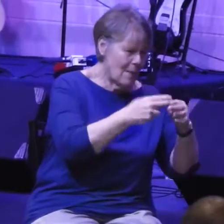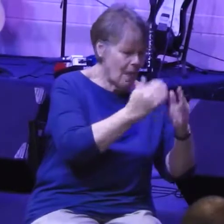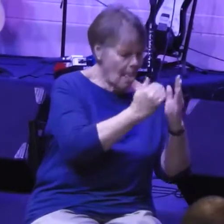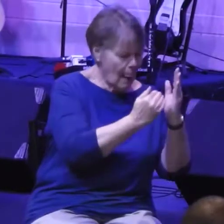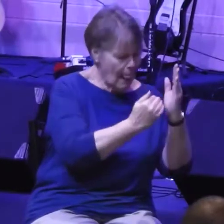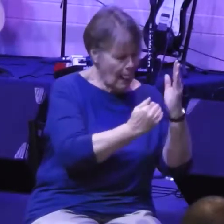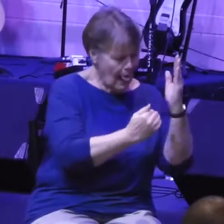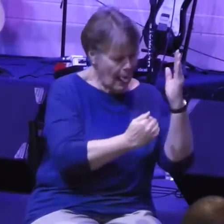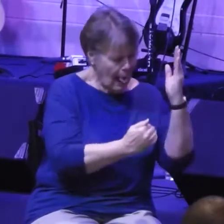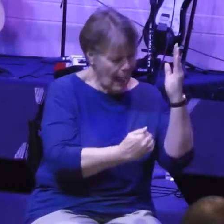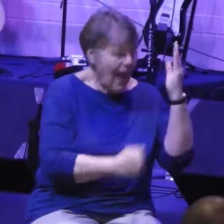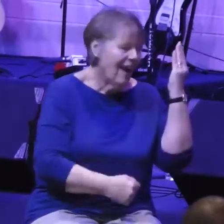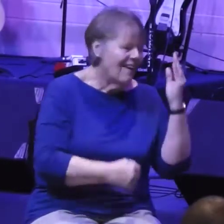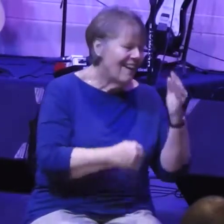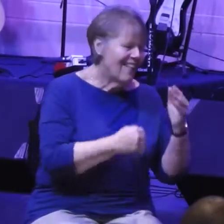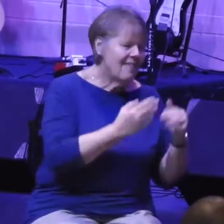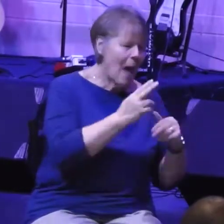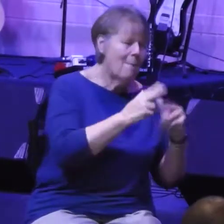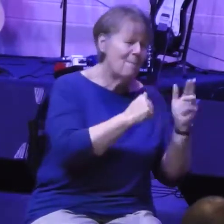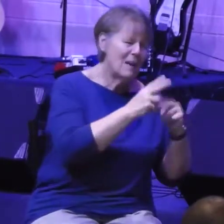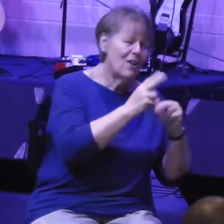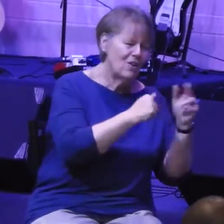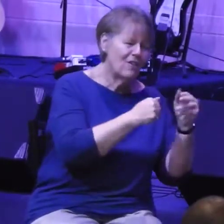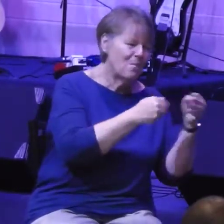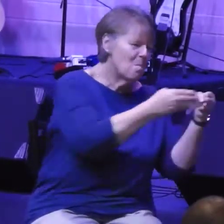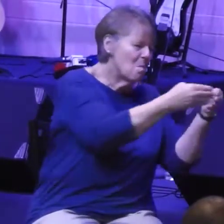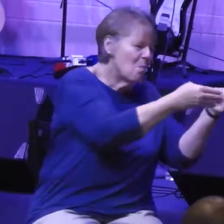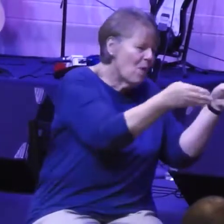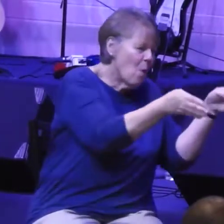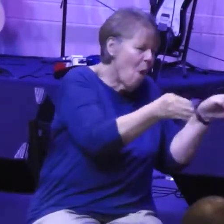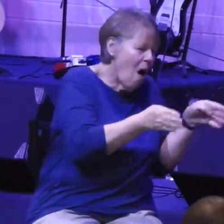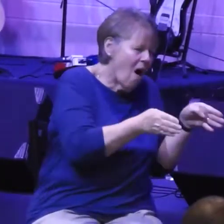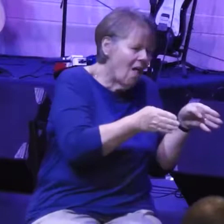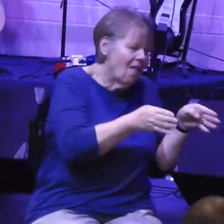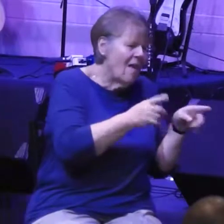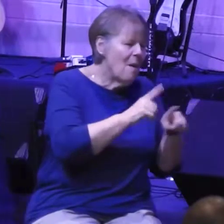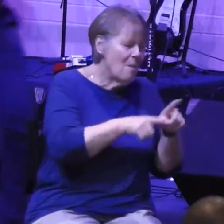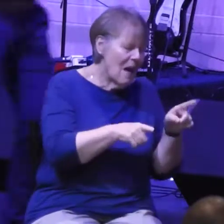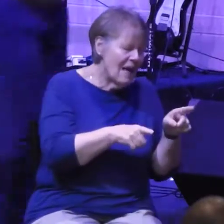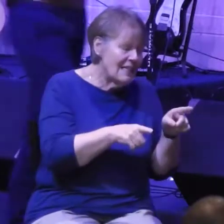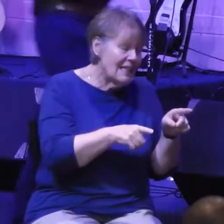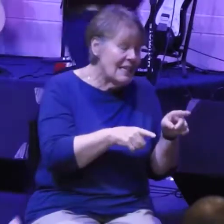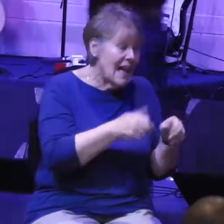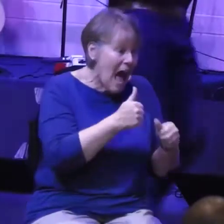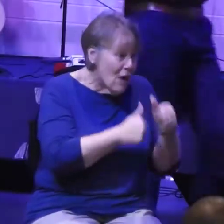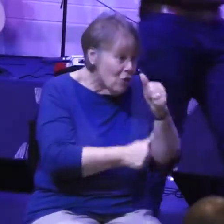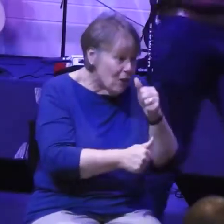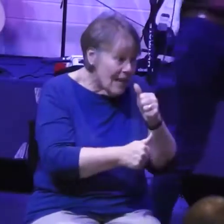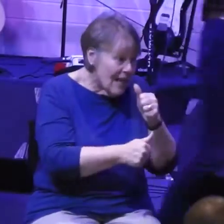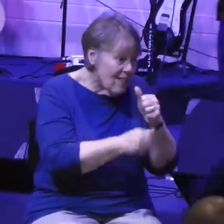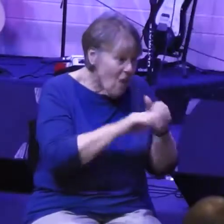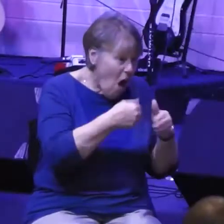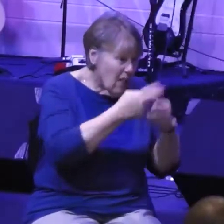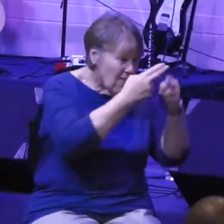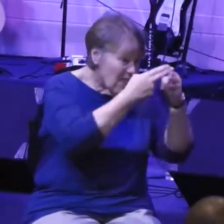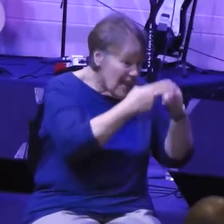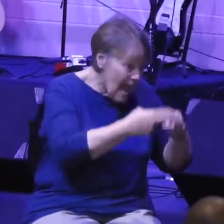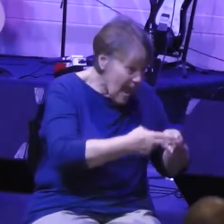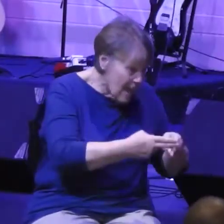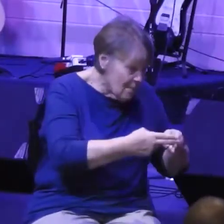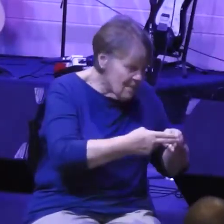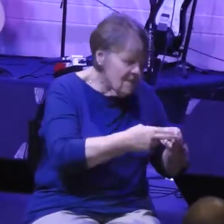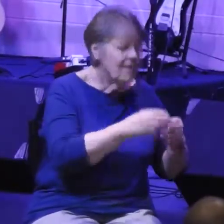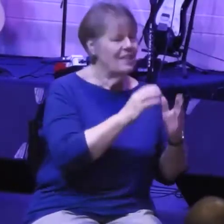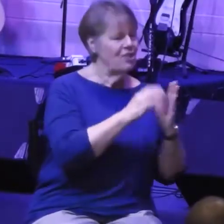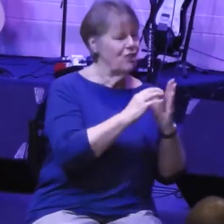sections of wall and it's kind of boring. But, go read it anyway because underneath the boring, chapter 3 is this